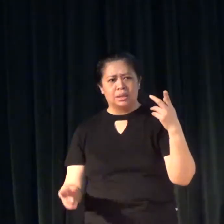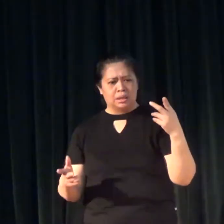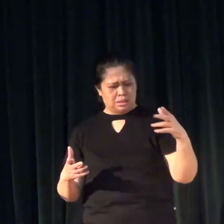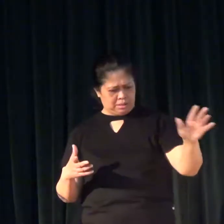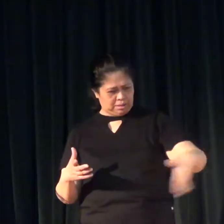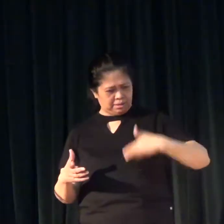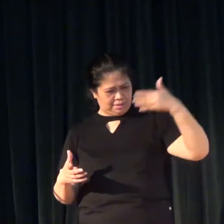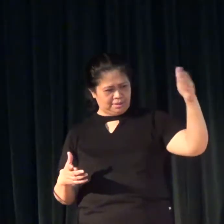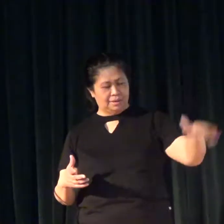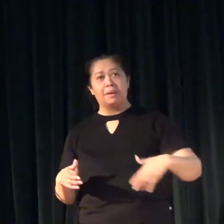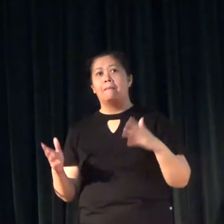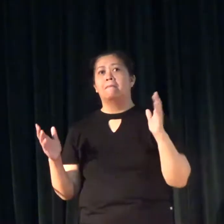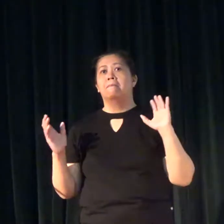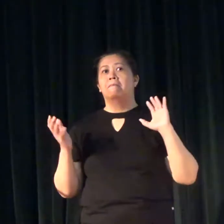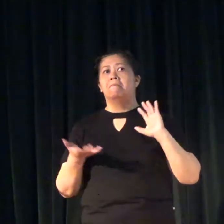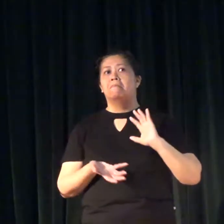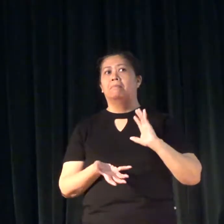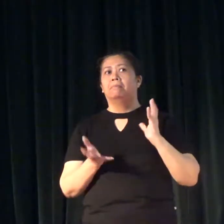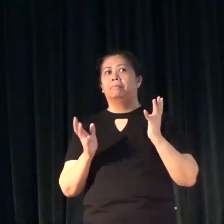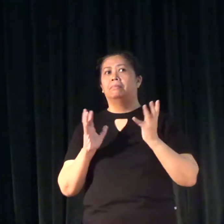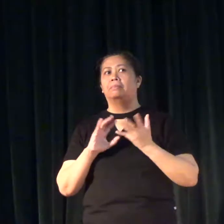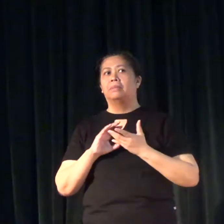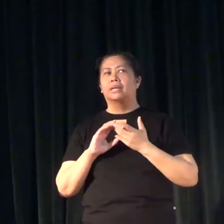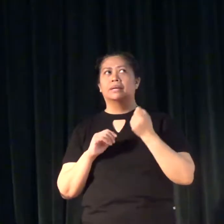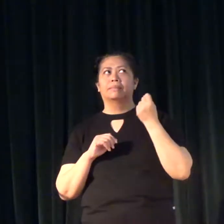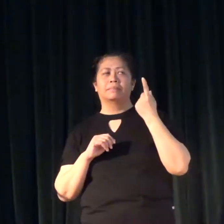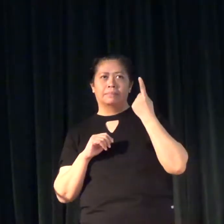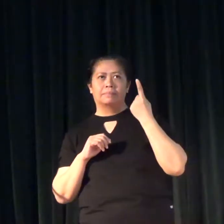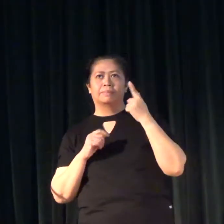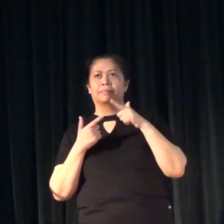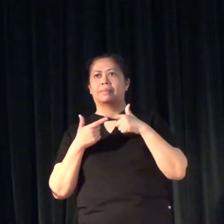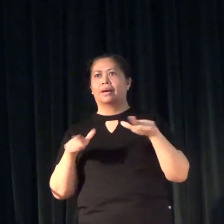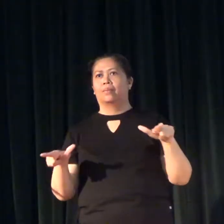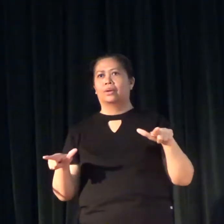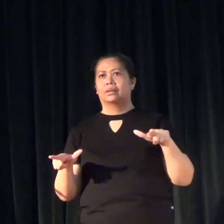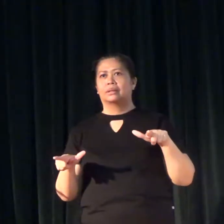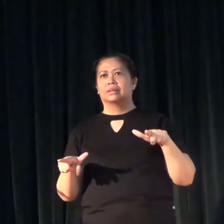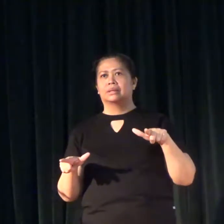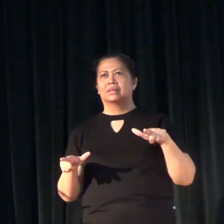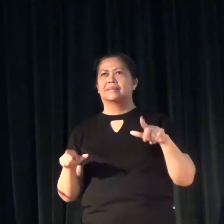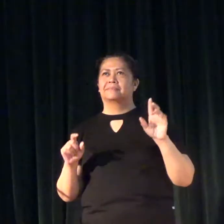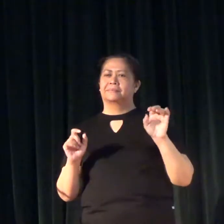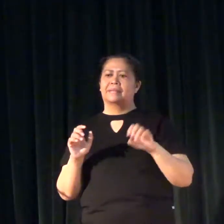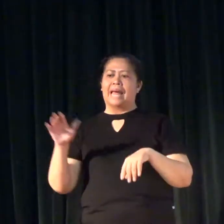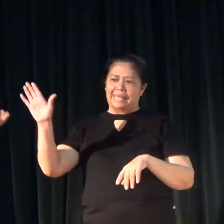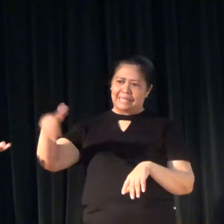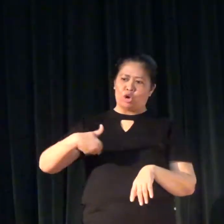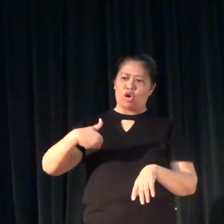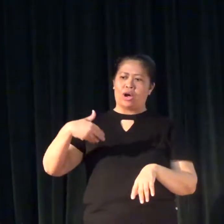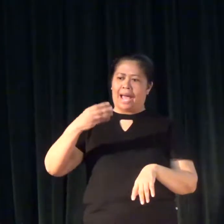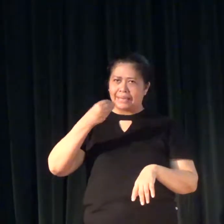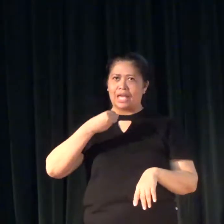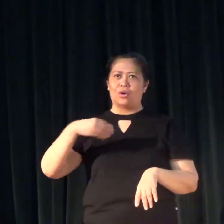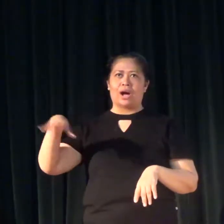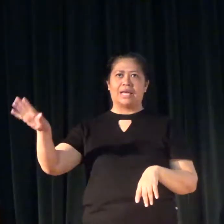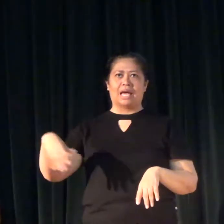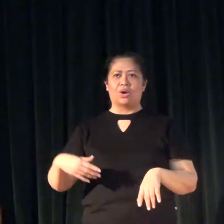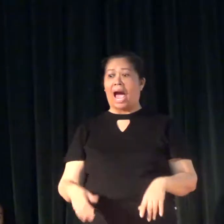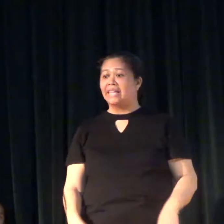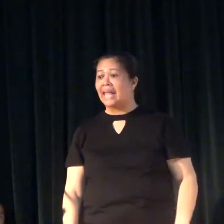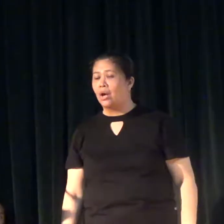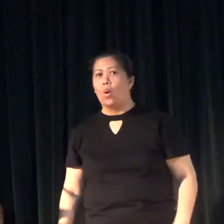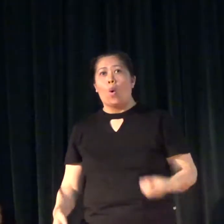what becomes now, the comprehensible language? Yun bang kalita na dito o kain na tayo?